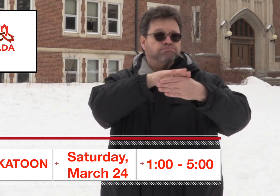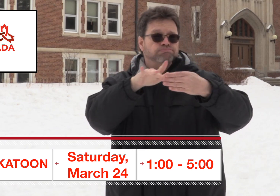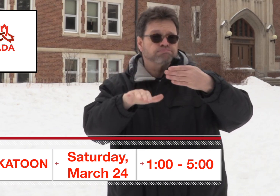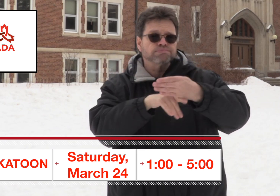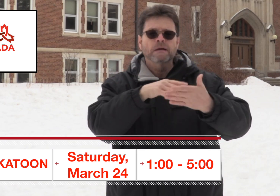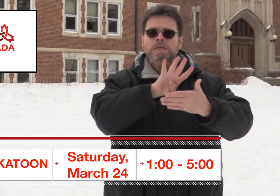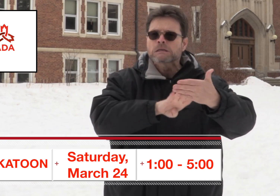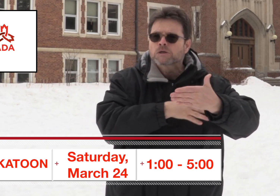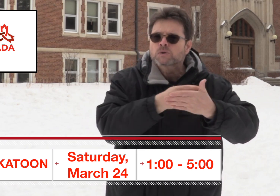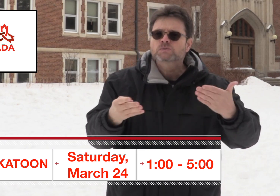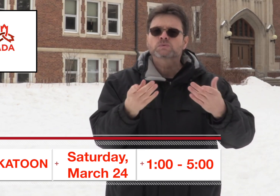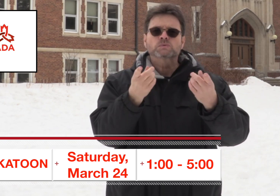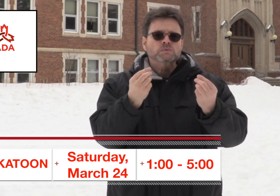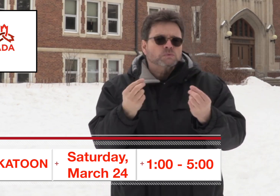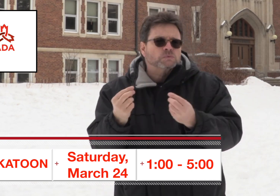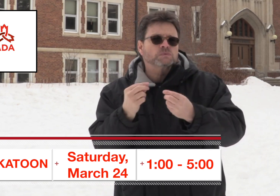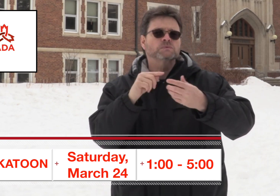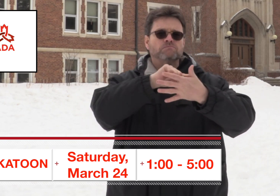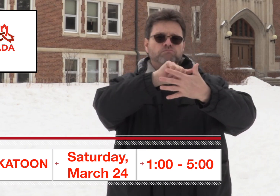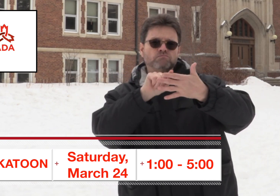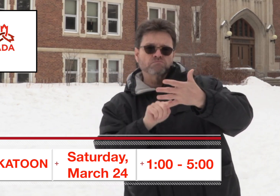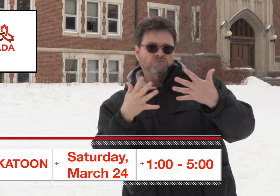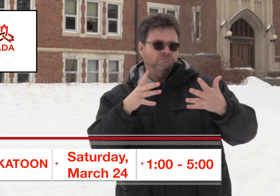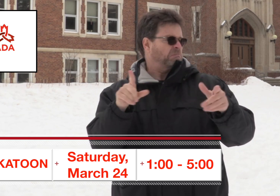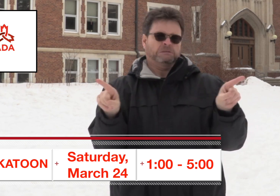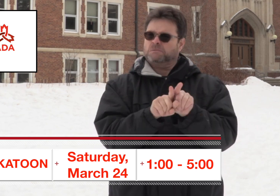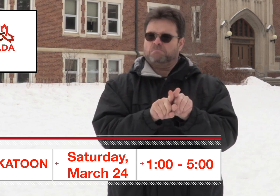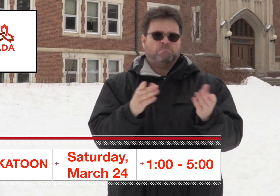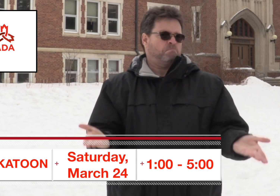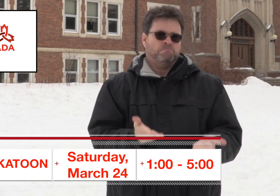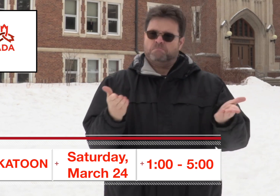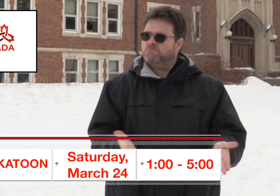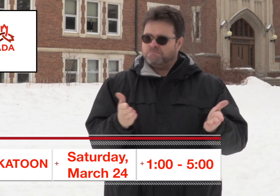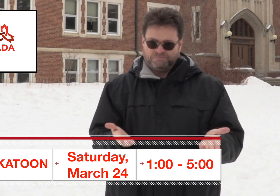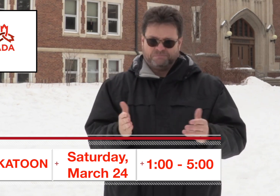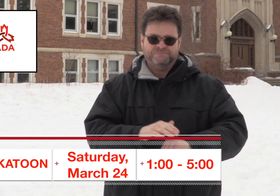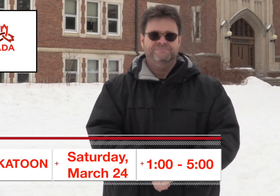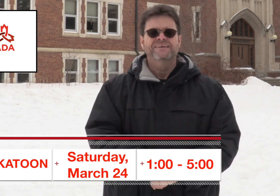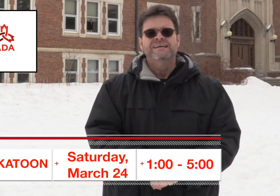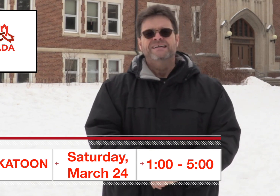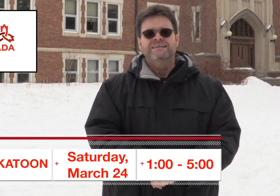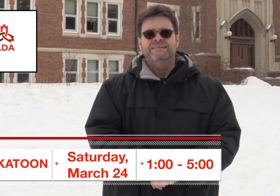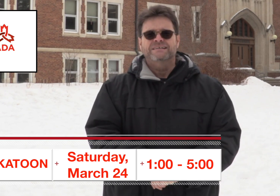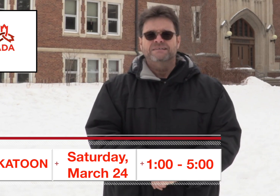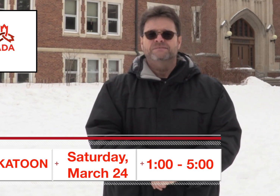recently explained what the schedule is going to look like for the workshop. So it is the exact same thing that is going to happen here on Saturday.